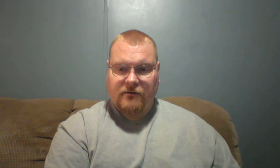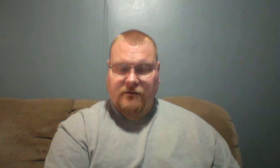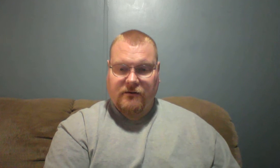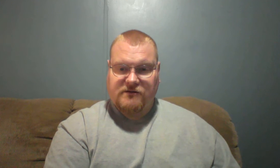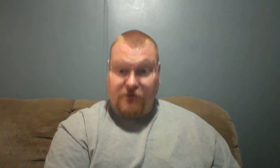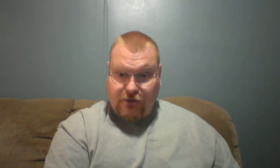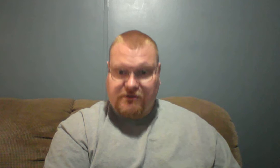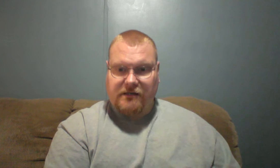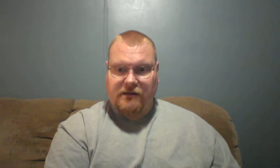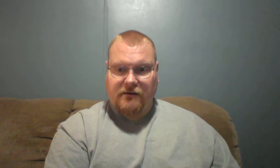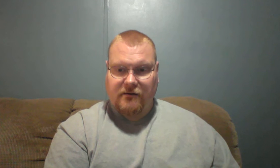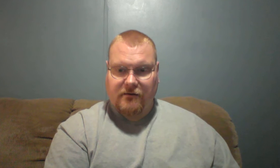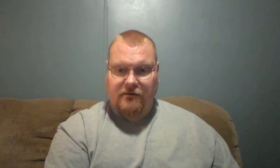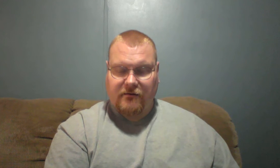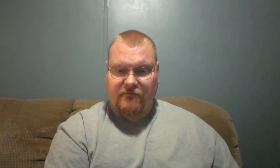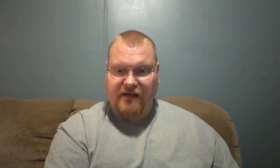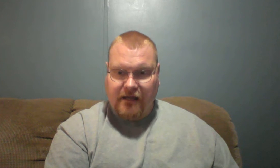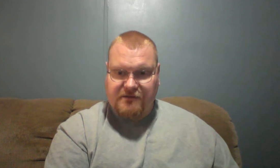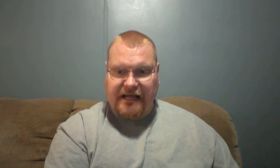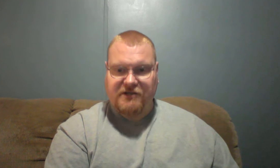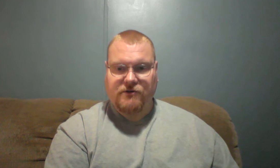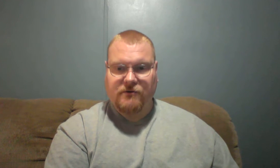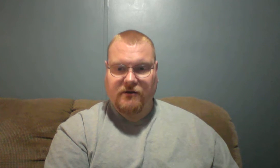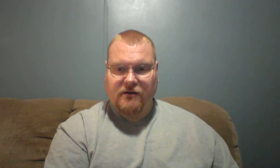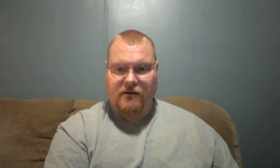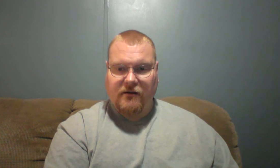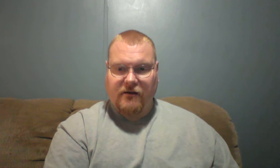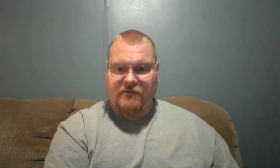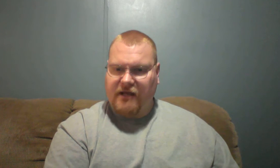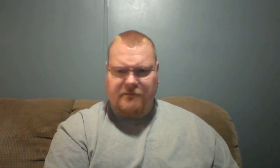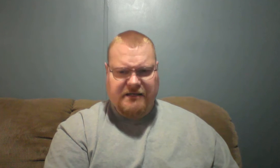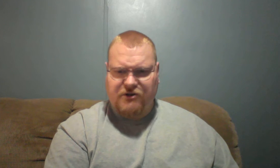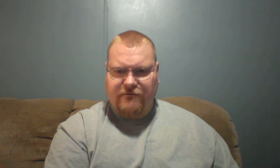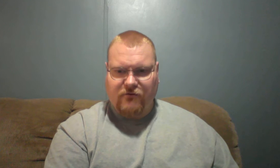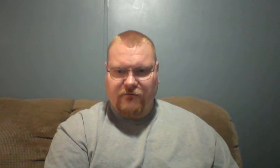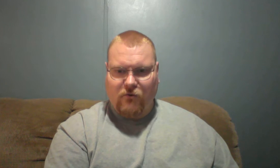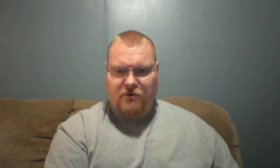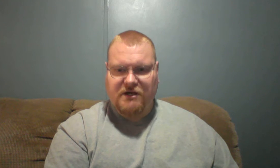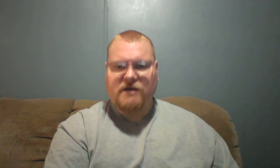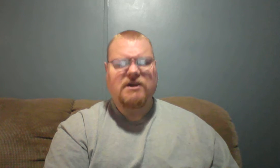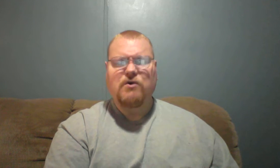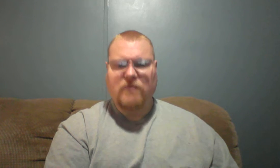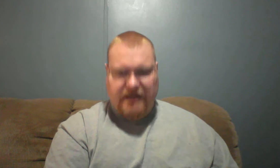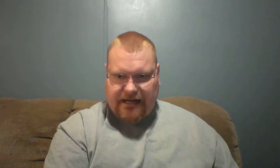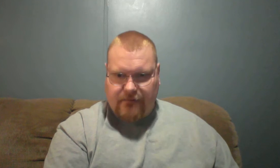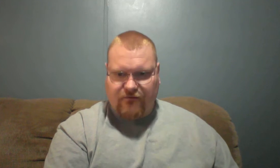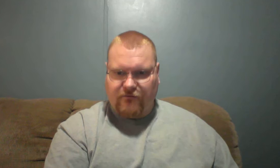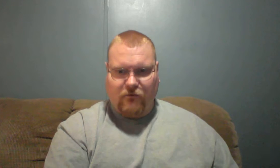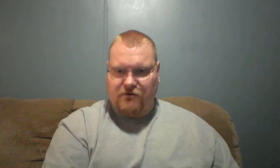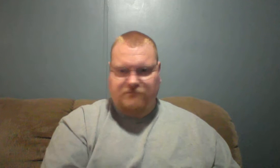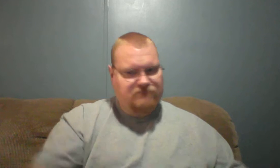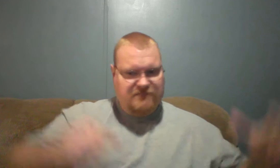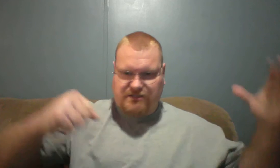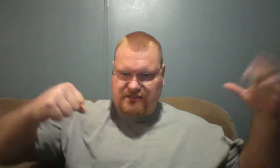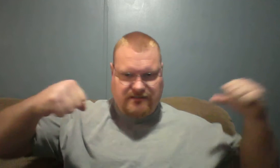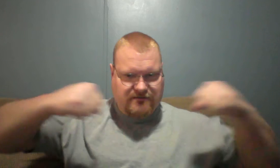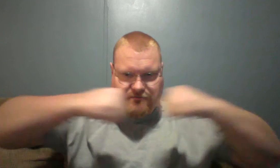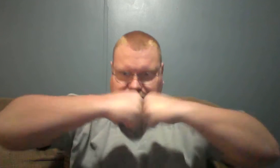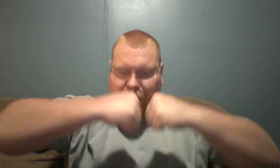So use it. He comes at you. If he comes at you full force, you run at him full force. Just boom